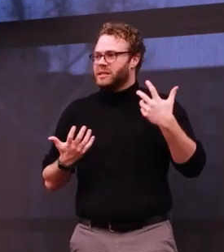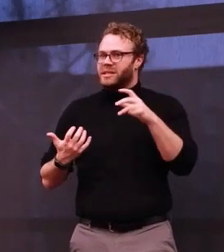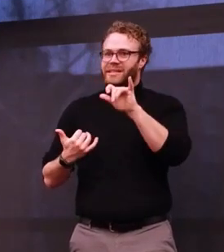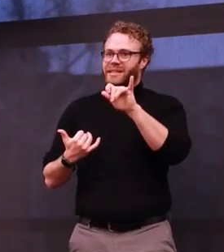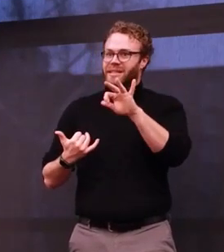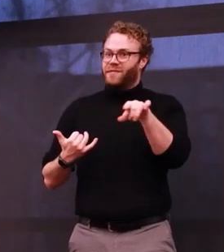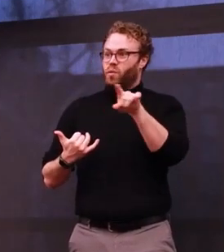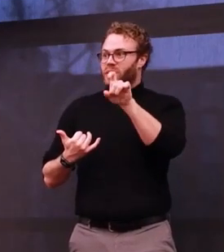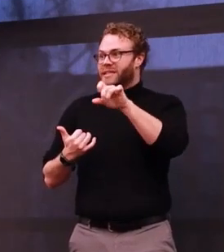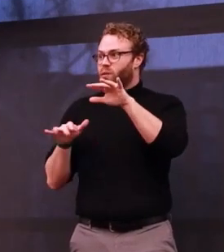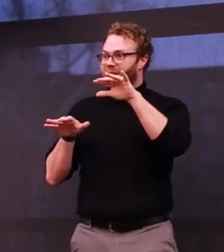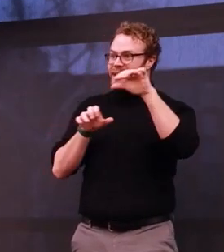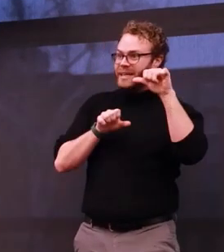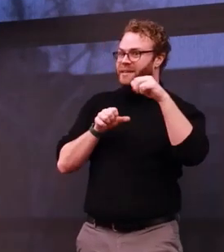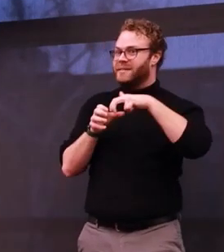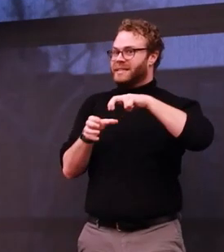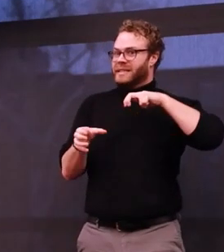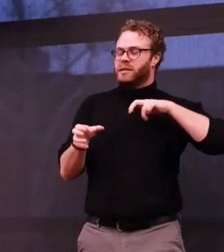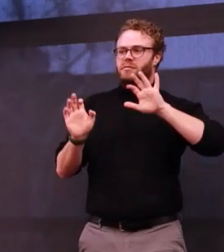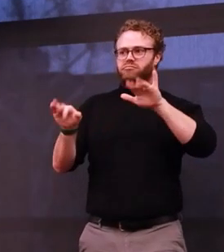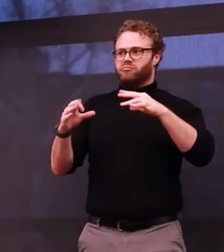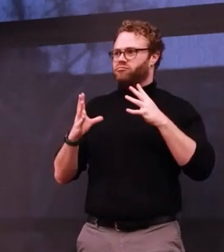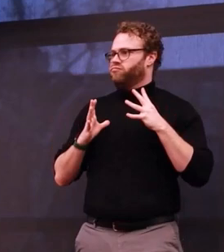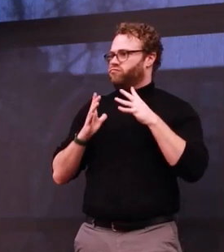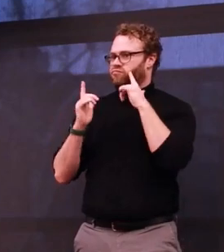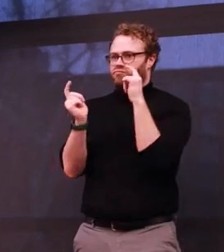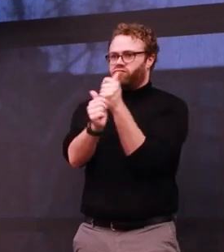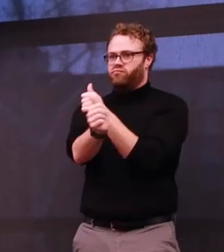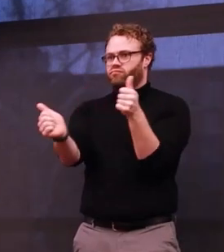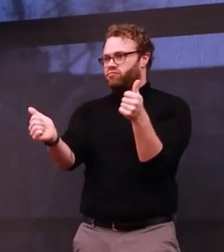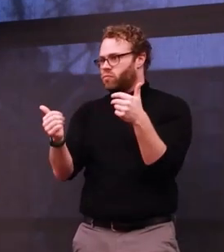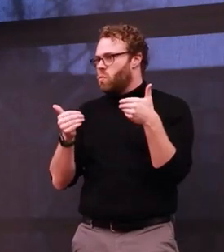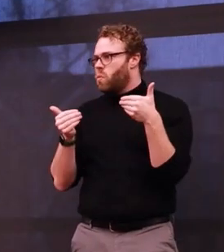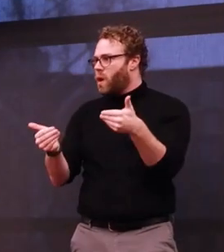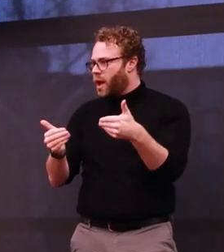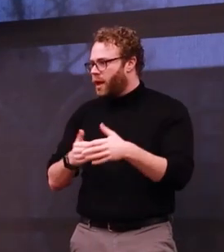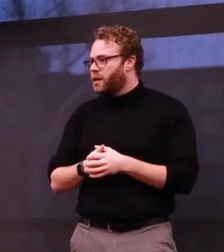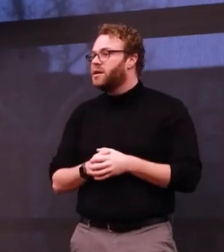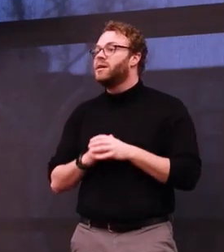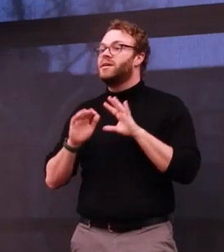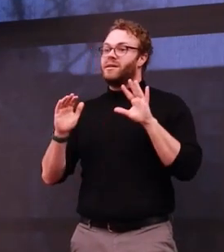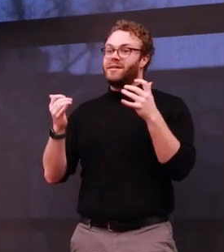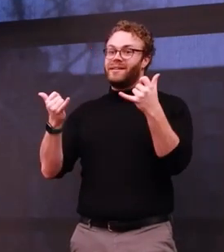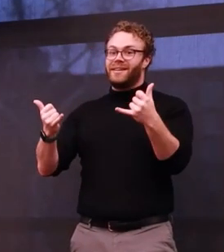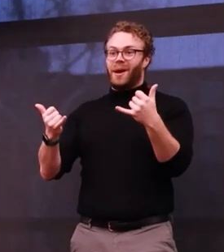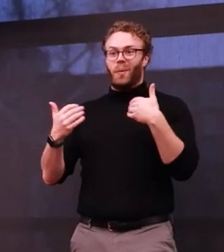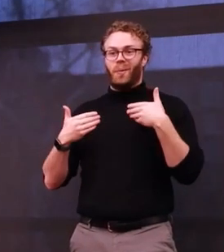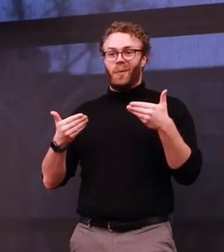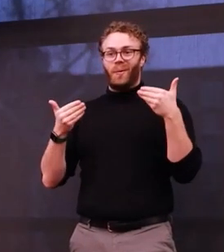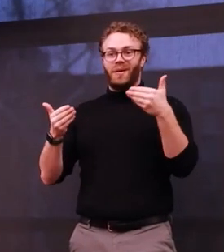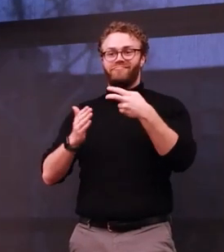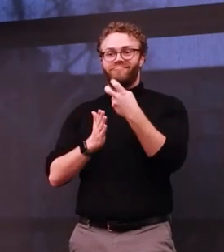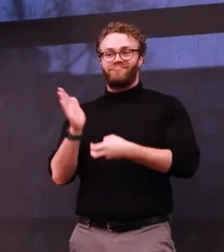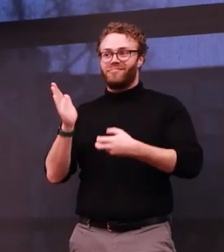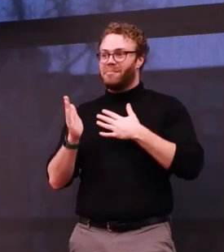leave, if you're uncomfortable, no worries, let's do so. And with that being said, this is my story.